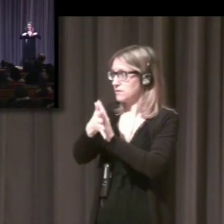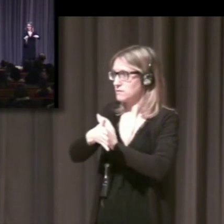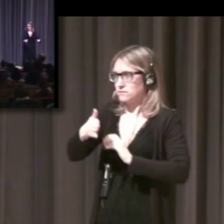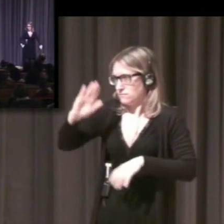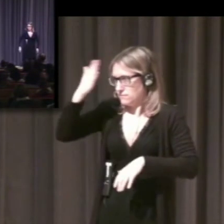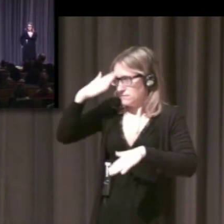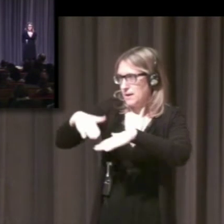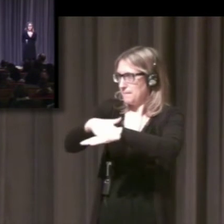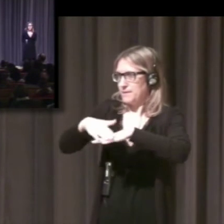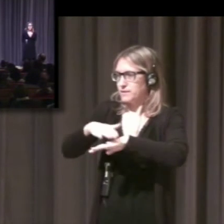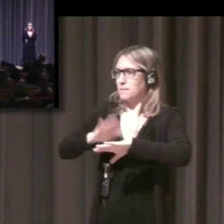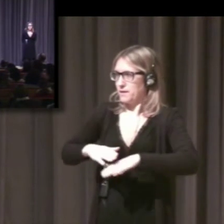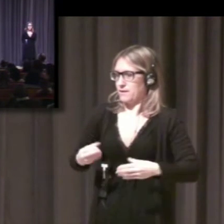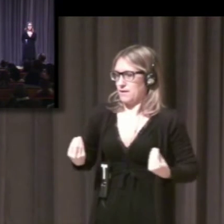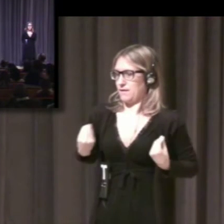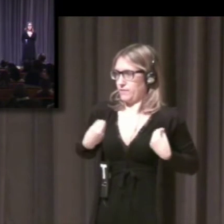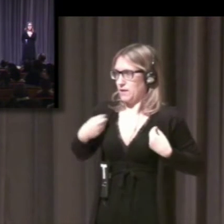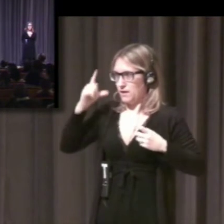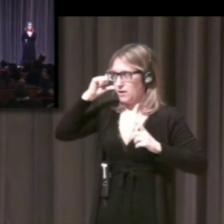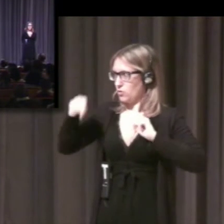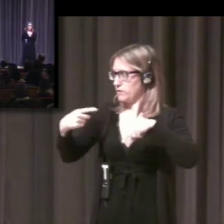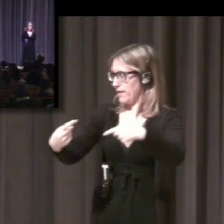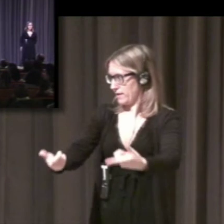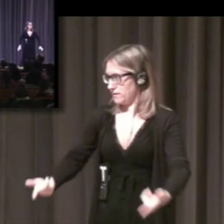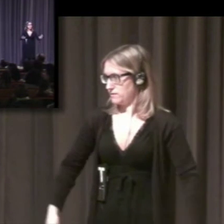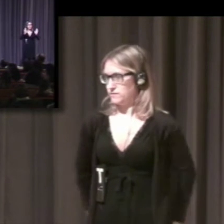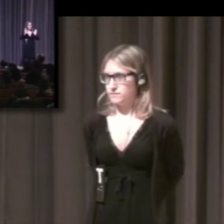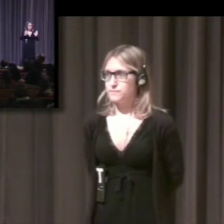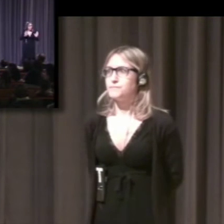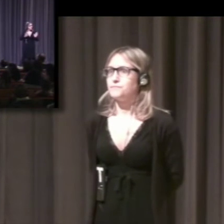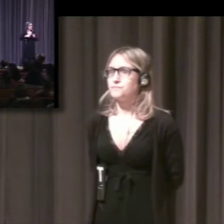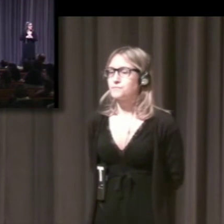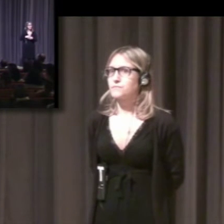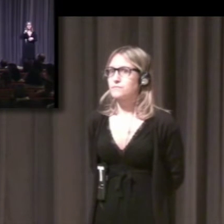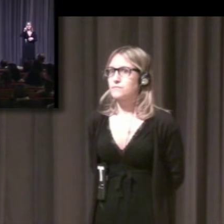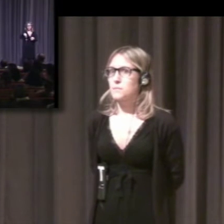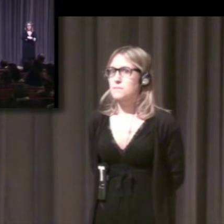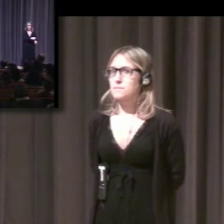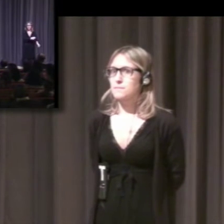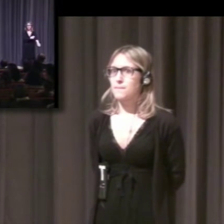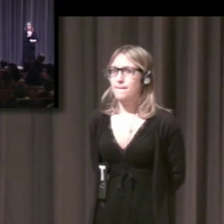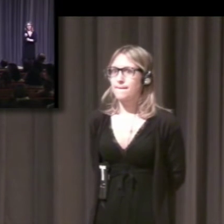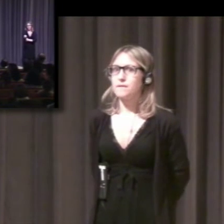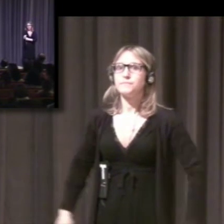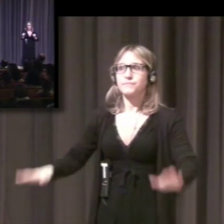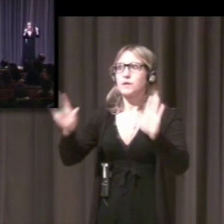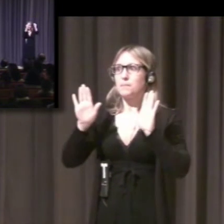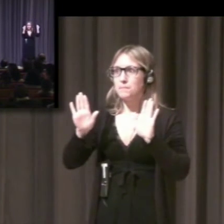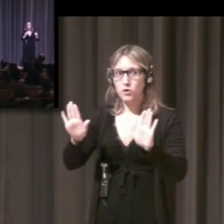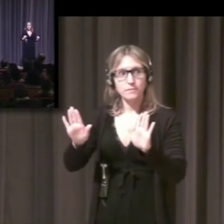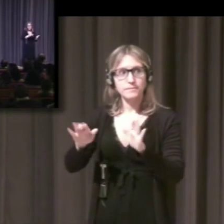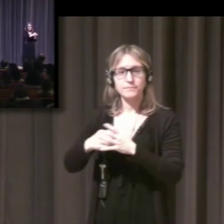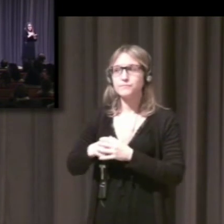But there are less obvious ways that your language is important